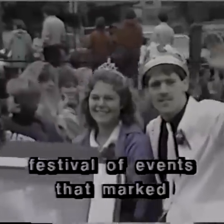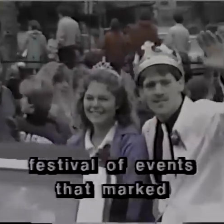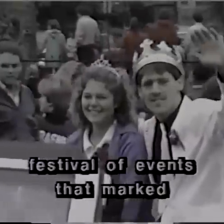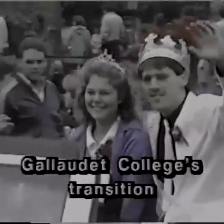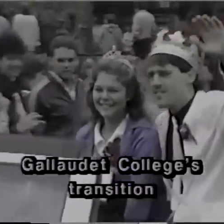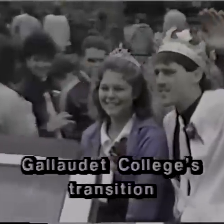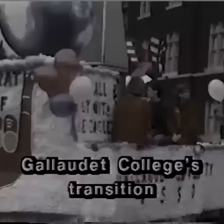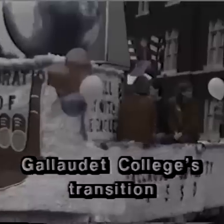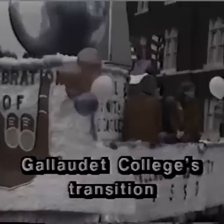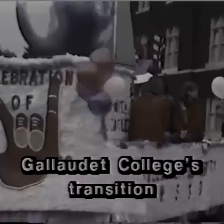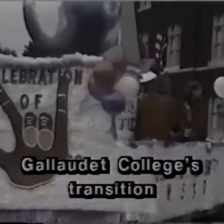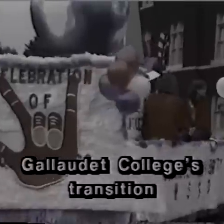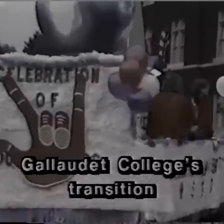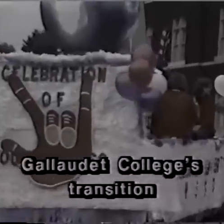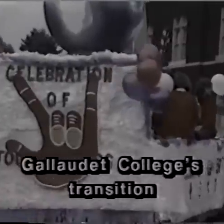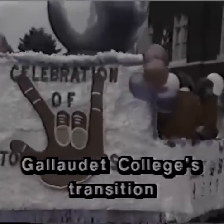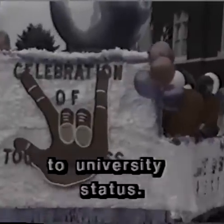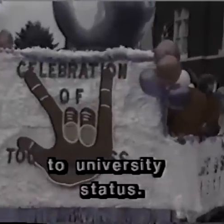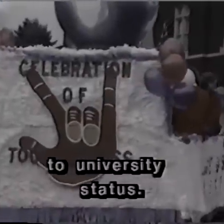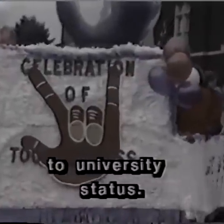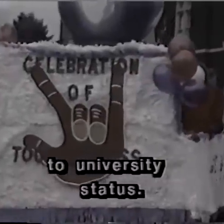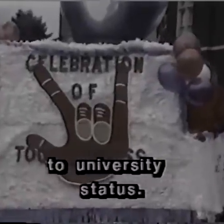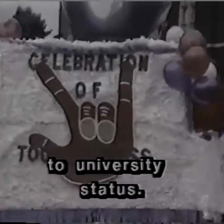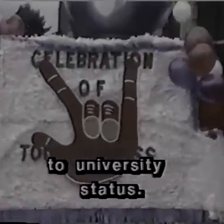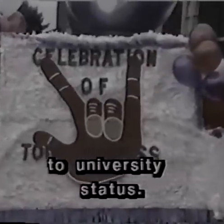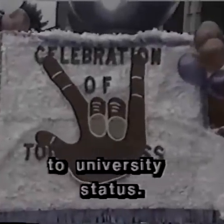Gallaudet College's transition to university status.